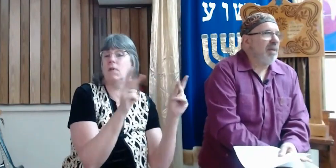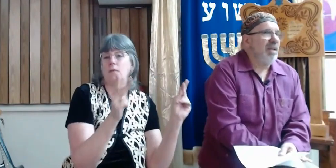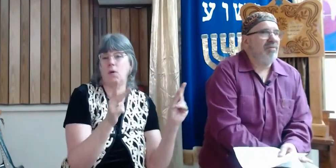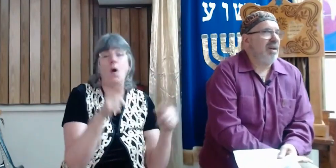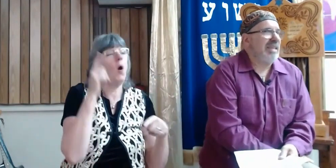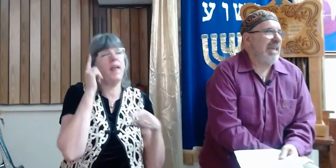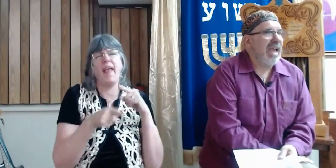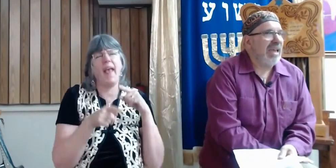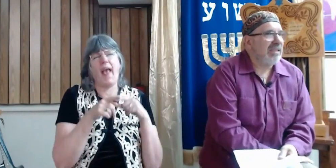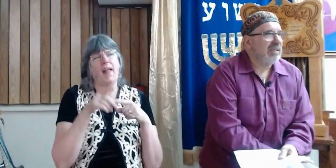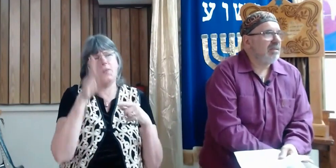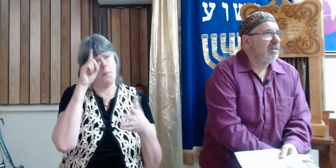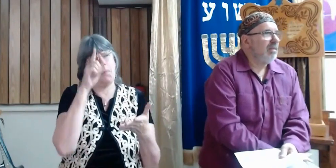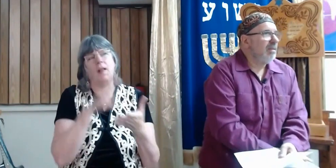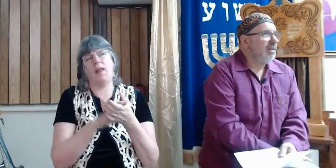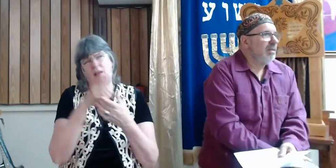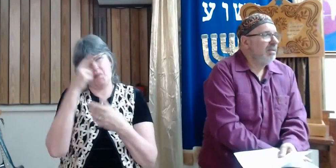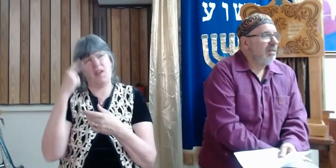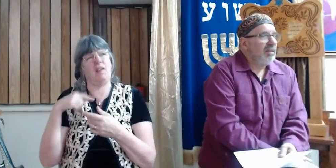can't really believe what he says.